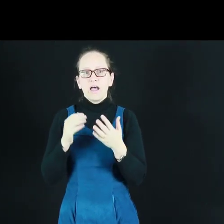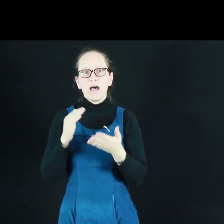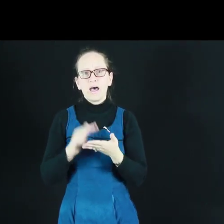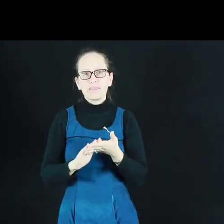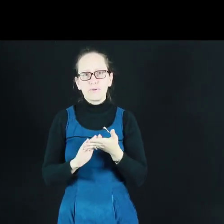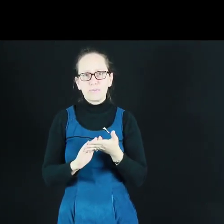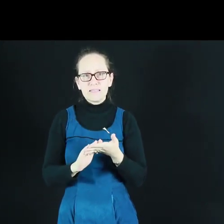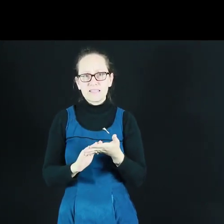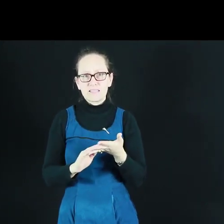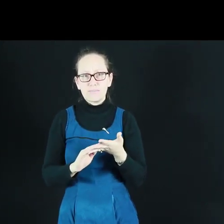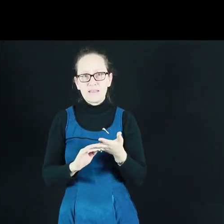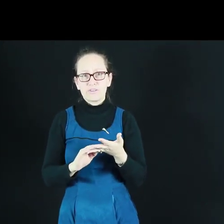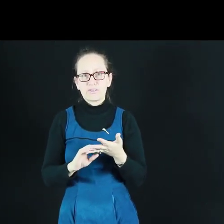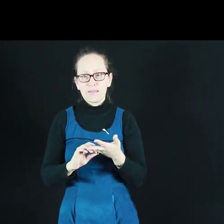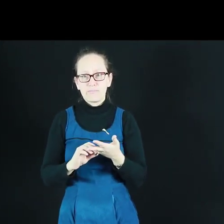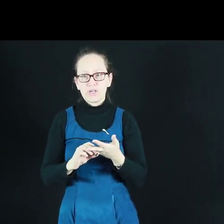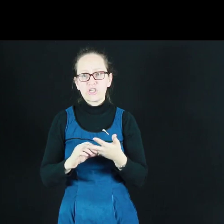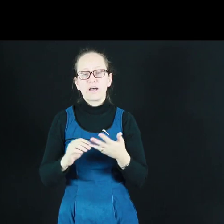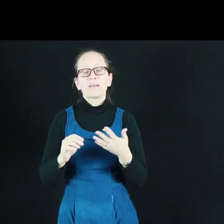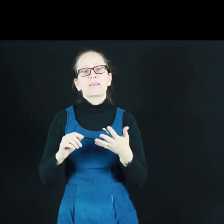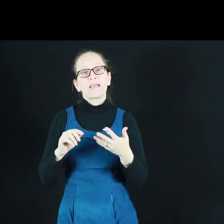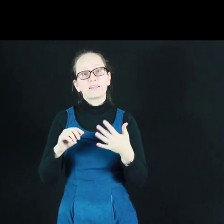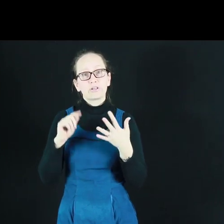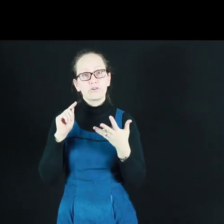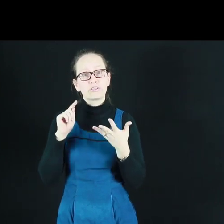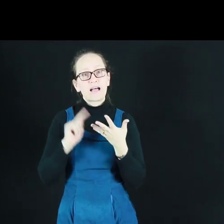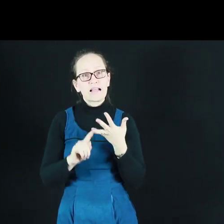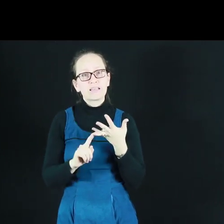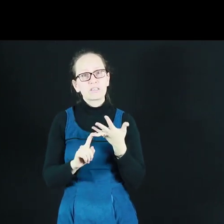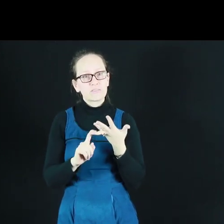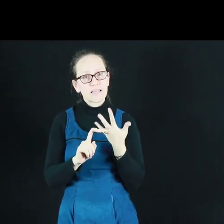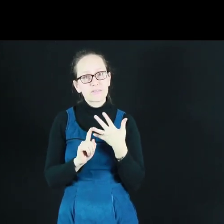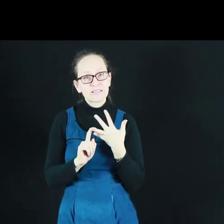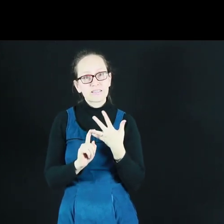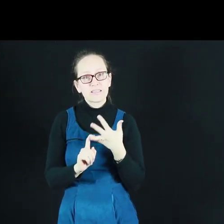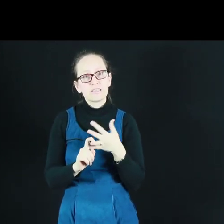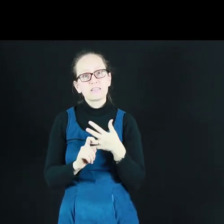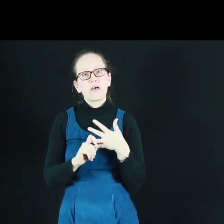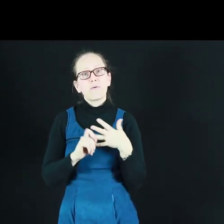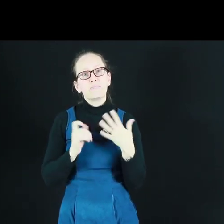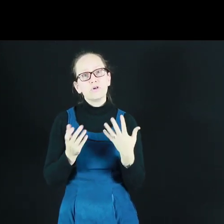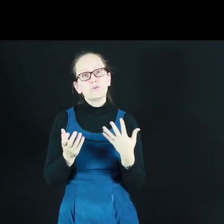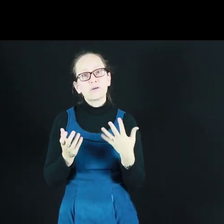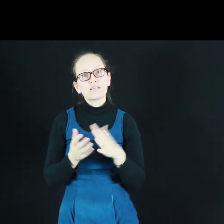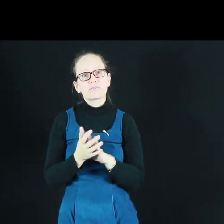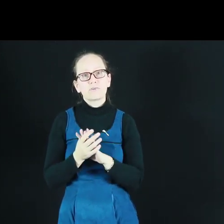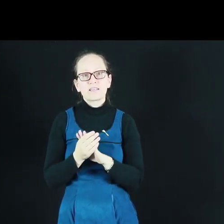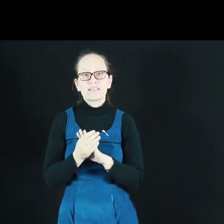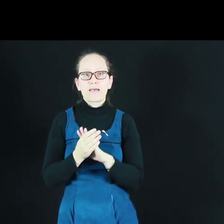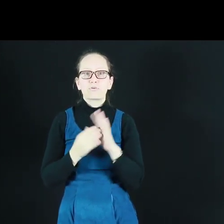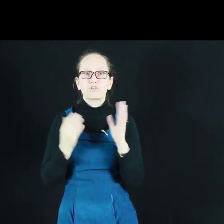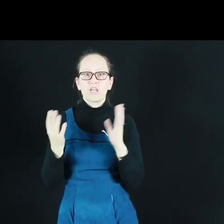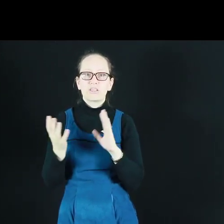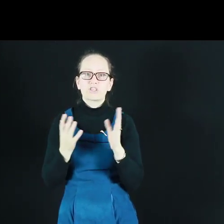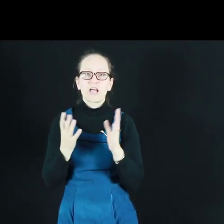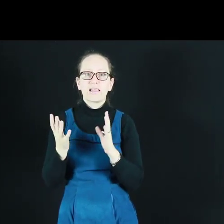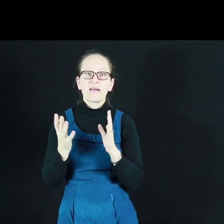Other properties that depend on temperature can include colours of substances. Mood rings, for example, change colour